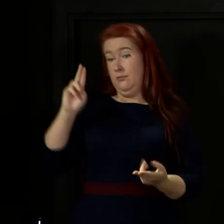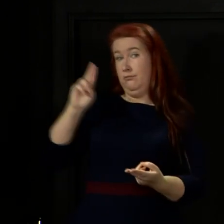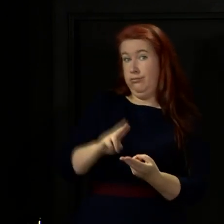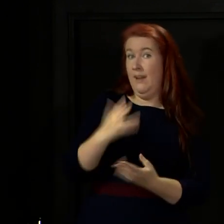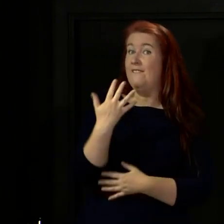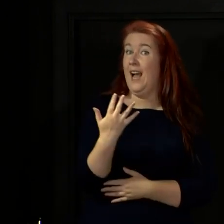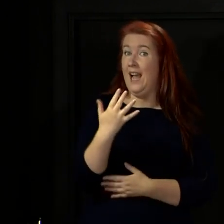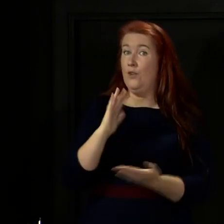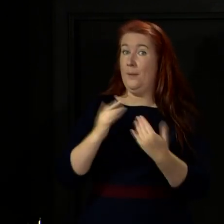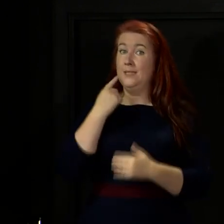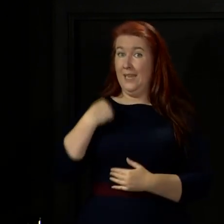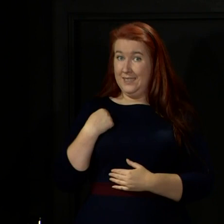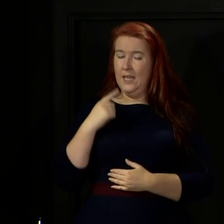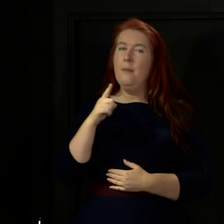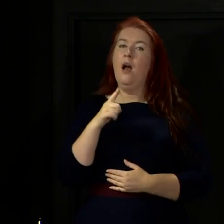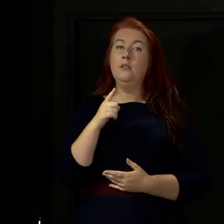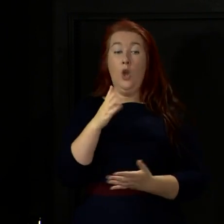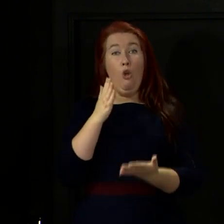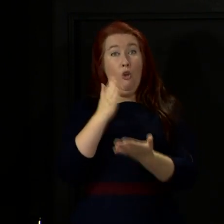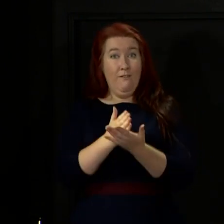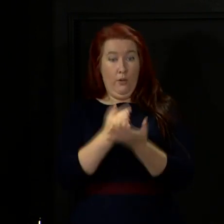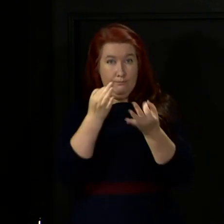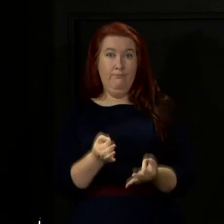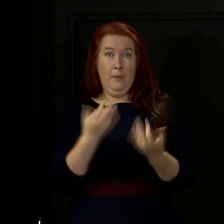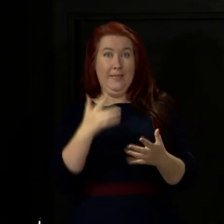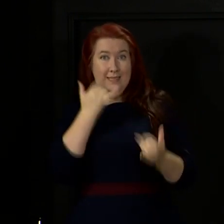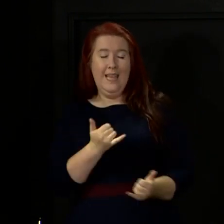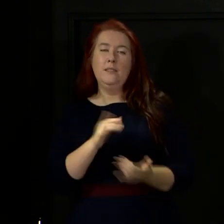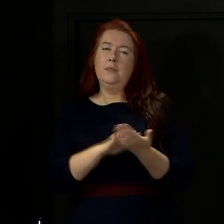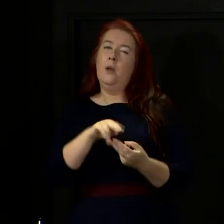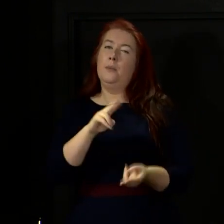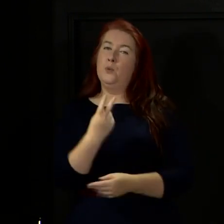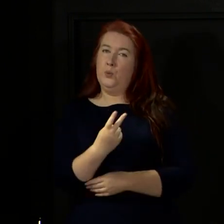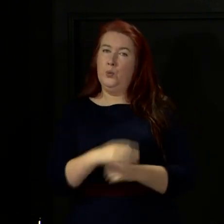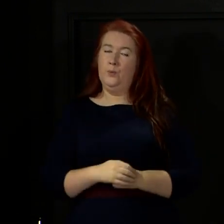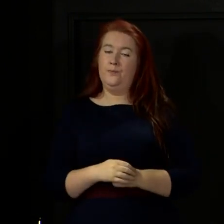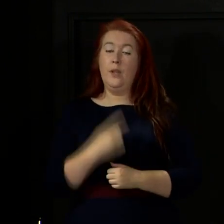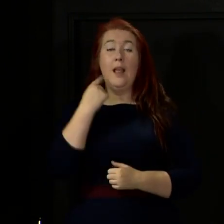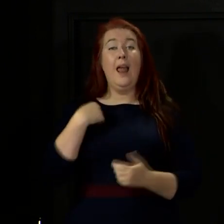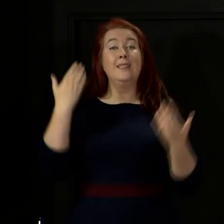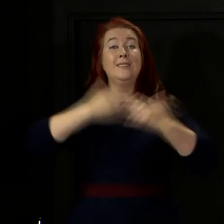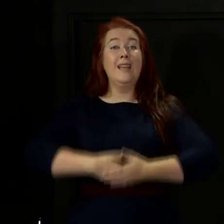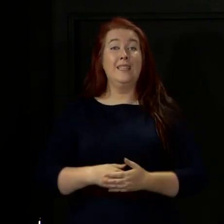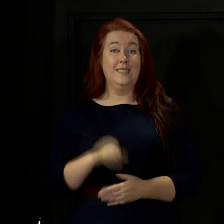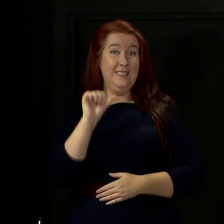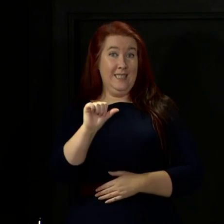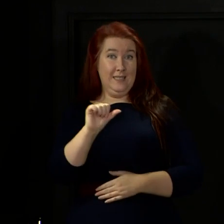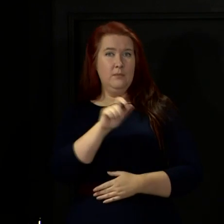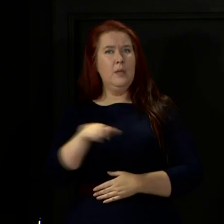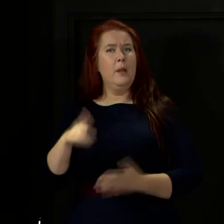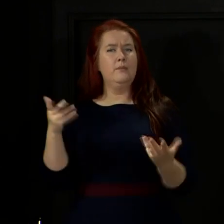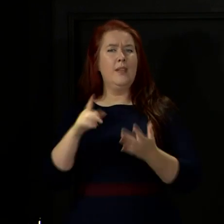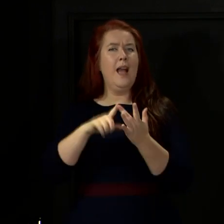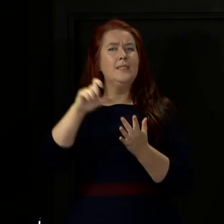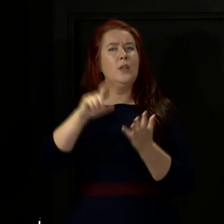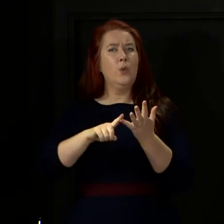five since yesterday, but an increase of two in the number of confirmed cases. As of last night, six people were in intensive care with either confirmed or